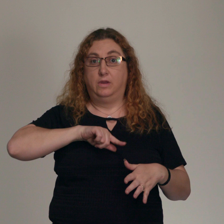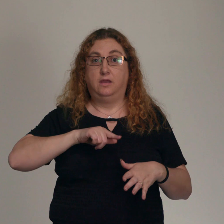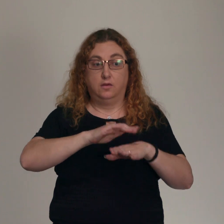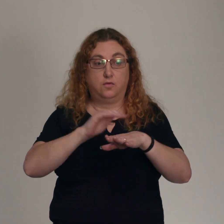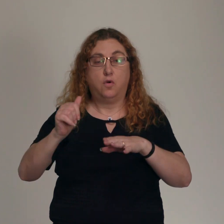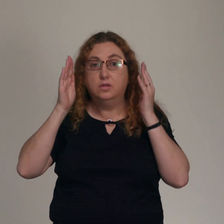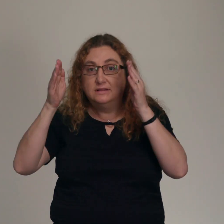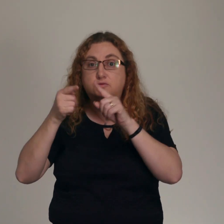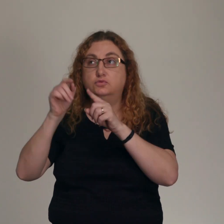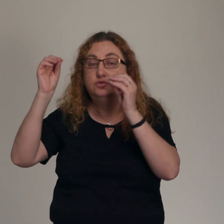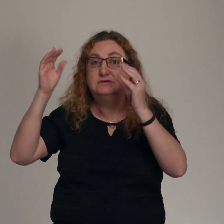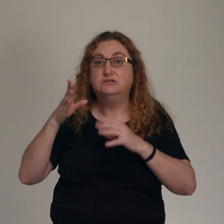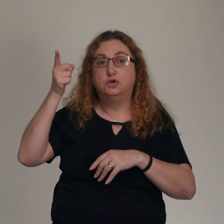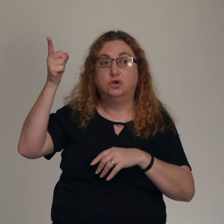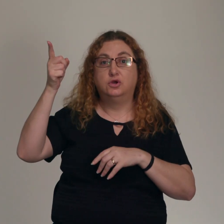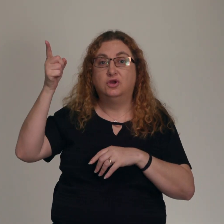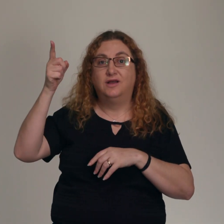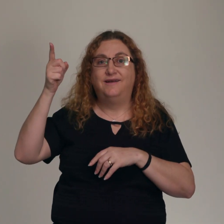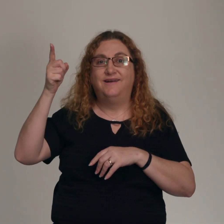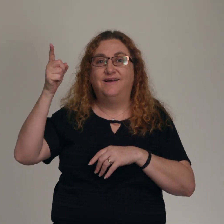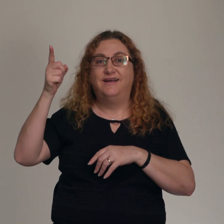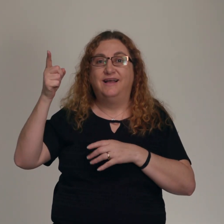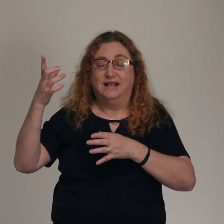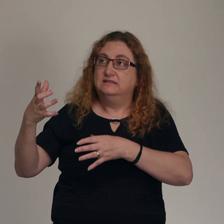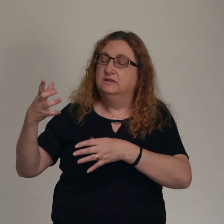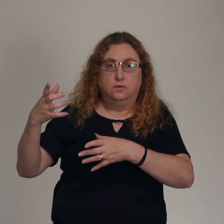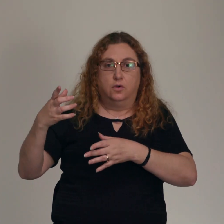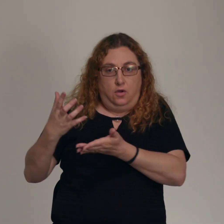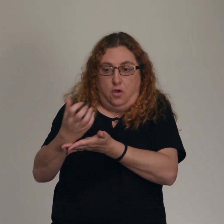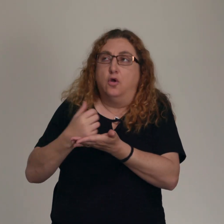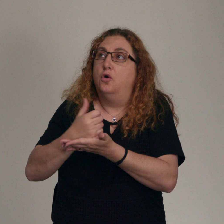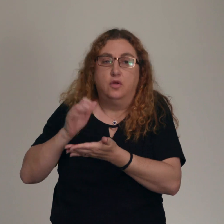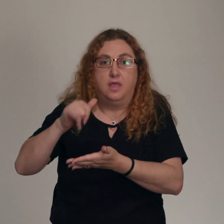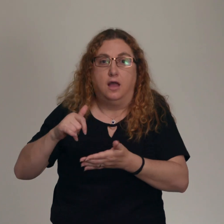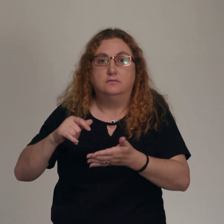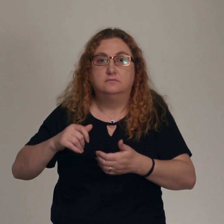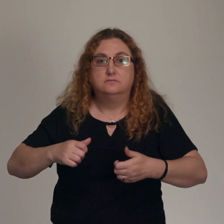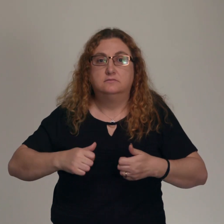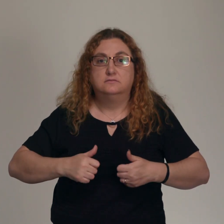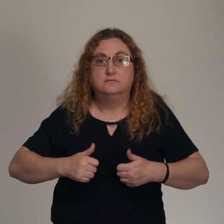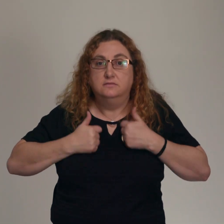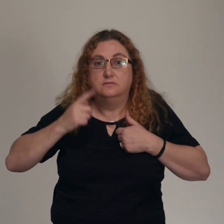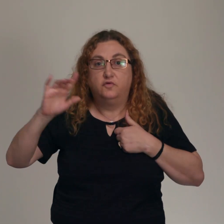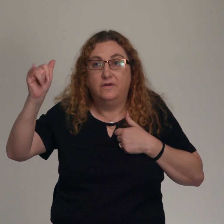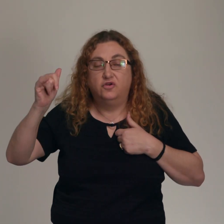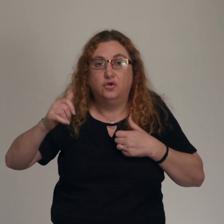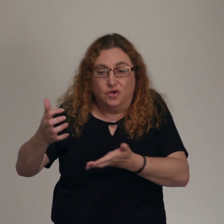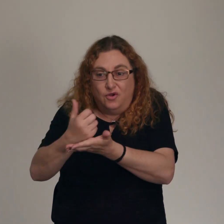greater than the Pharisees. We live a obedient life to the commands of Jesus because we have a righteousness